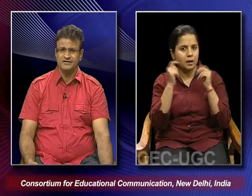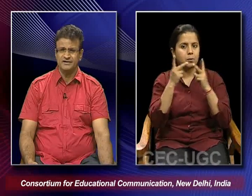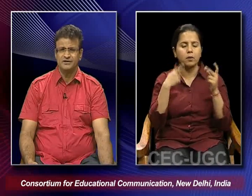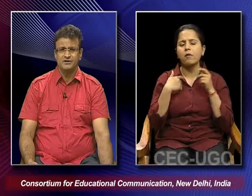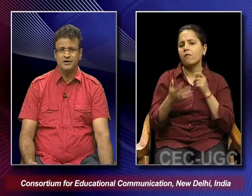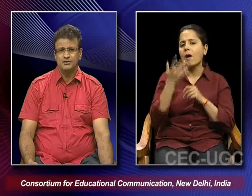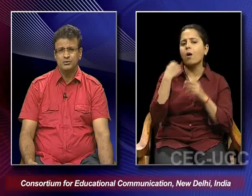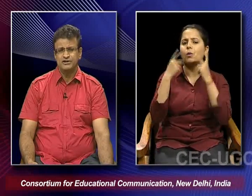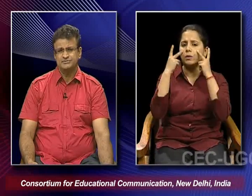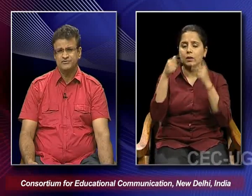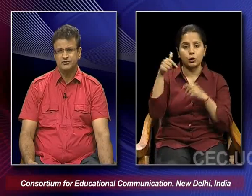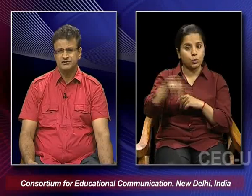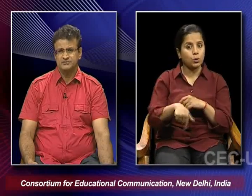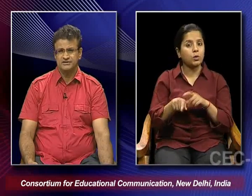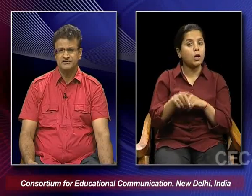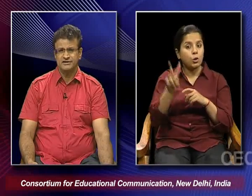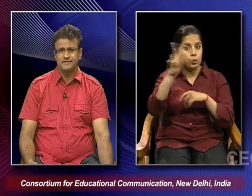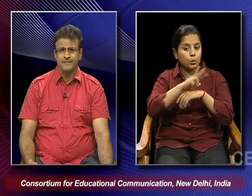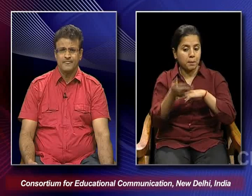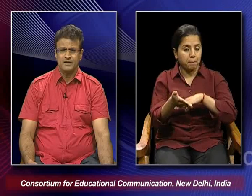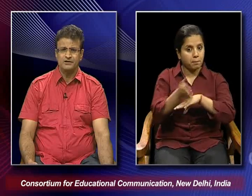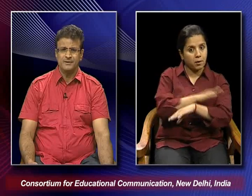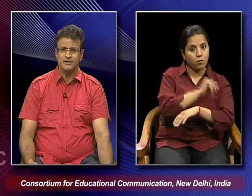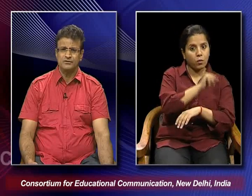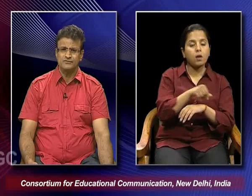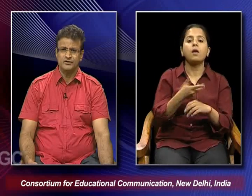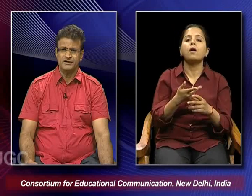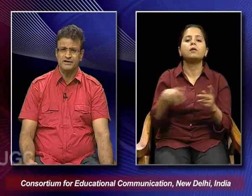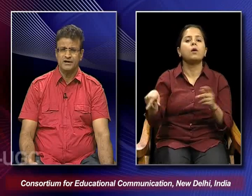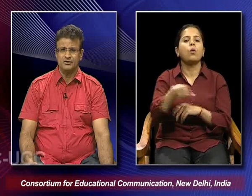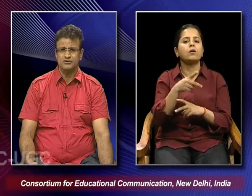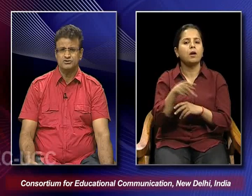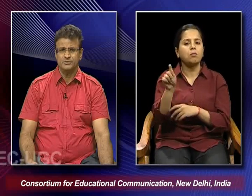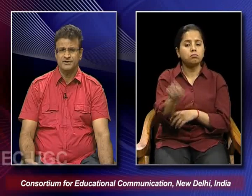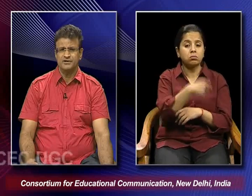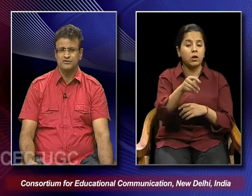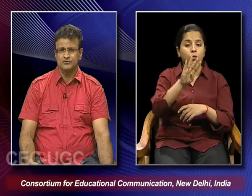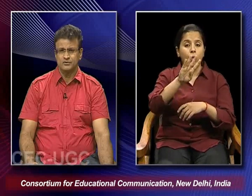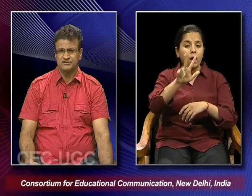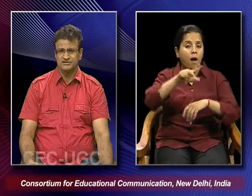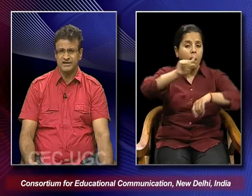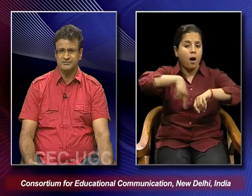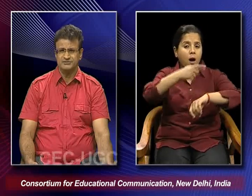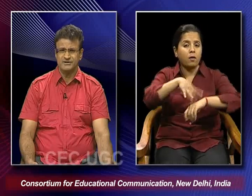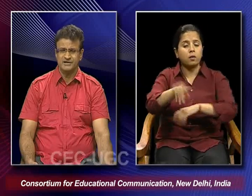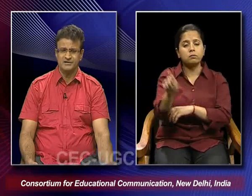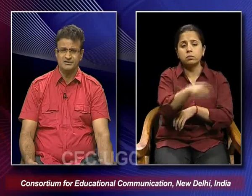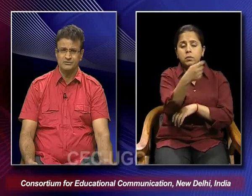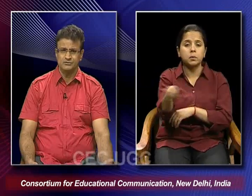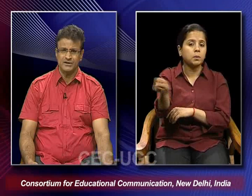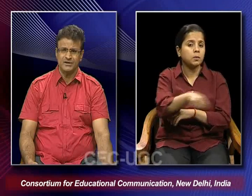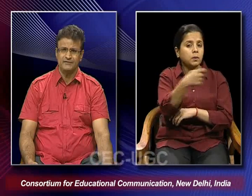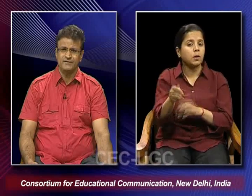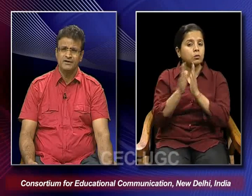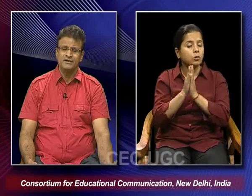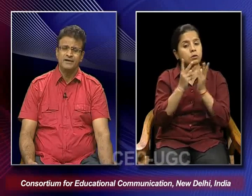find that two days before the birthday akhand part of the 48 hour non-stop reading of Guru Granth Sahib is being held in the